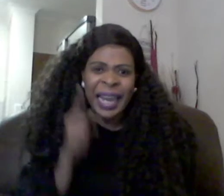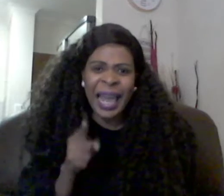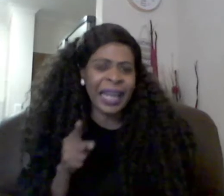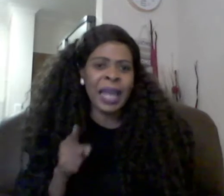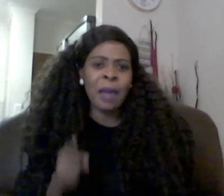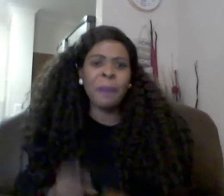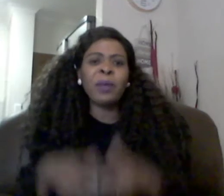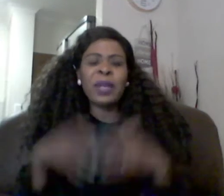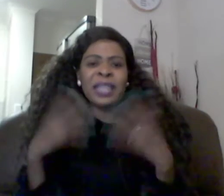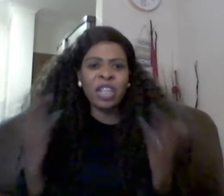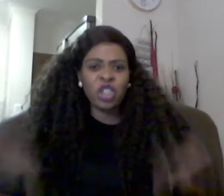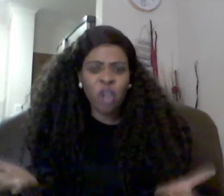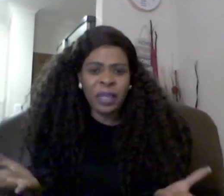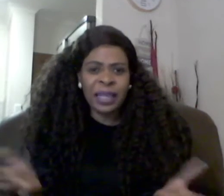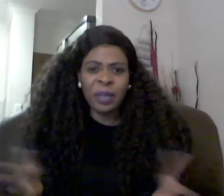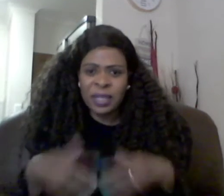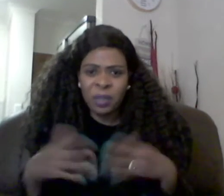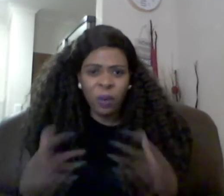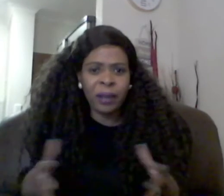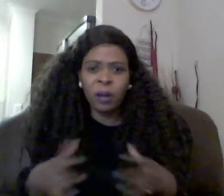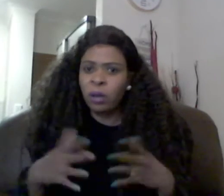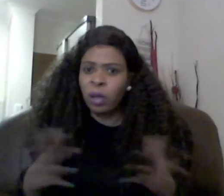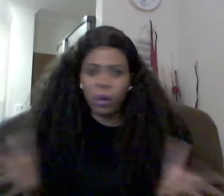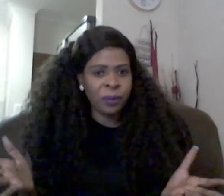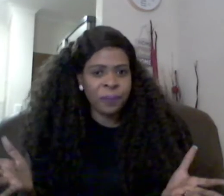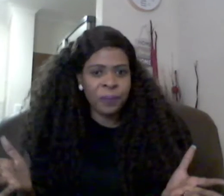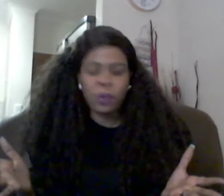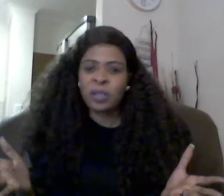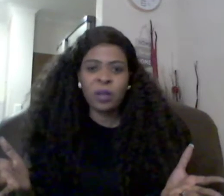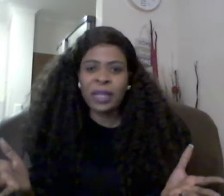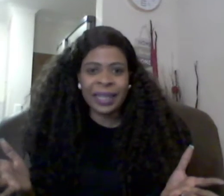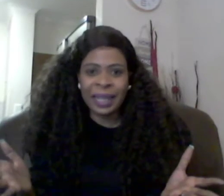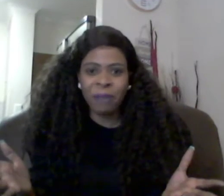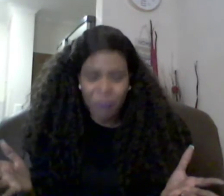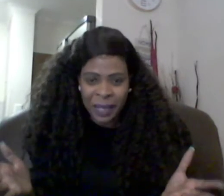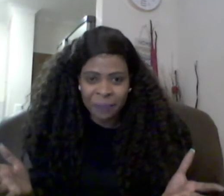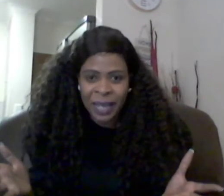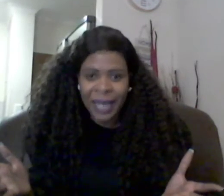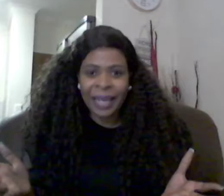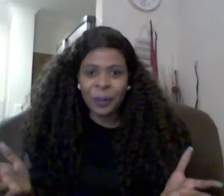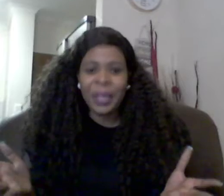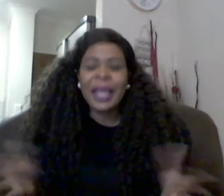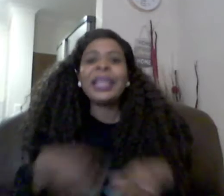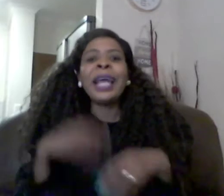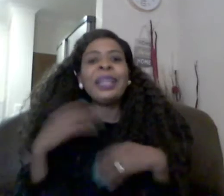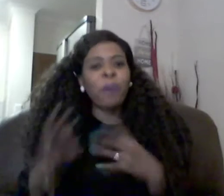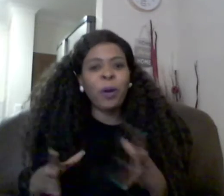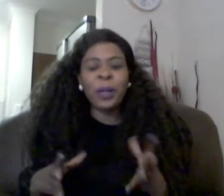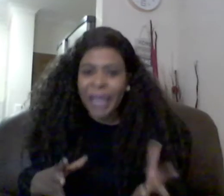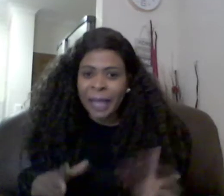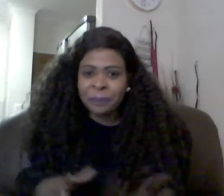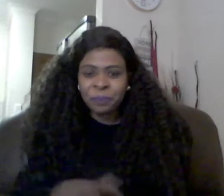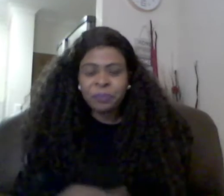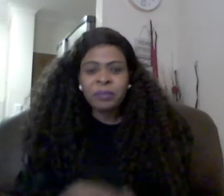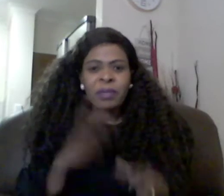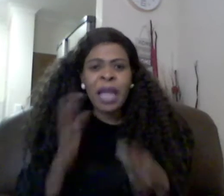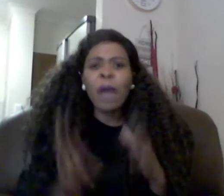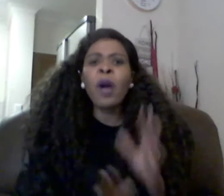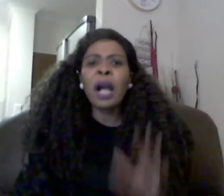like but was i sure that he was the one no it was not like that for me hallelujah then the following day i woke up